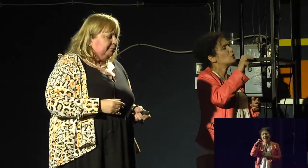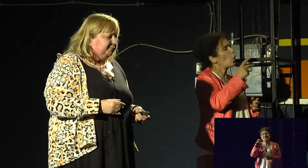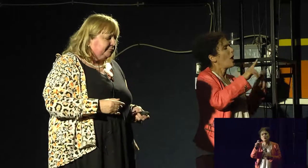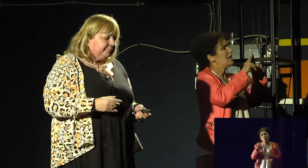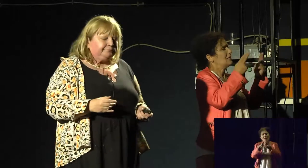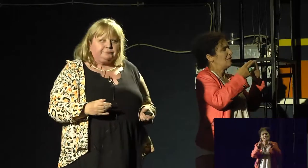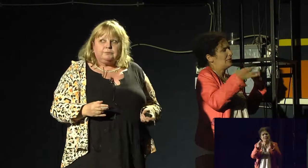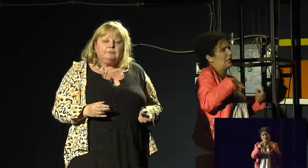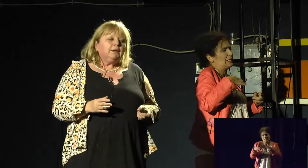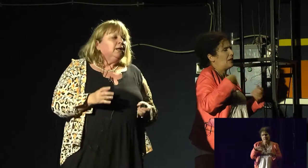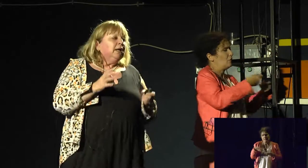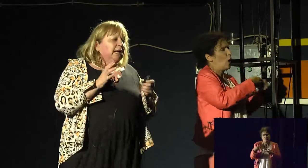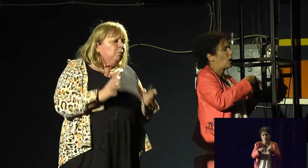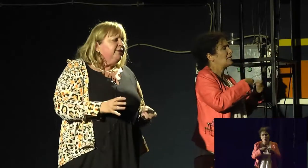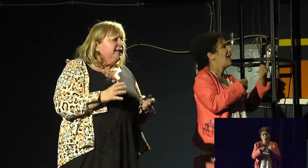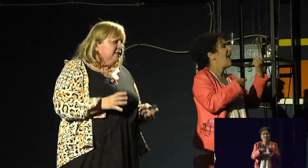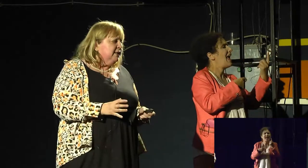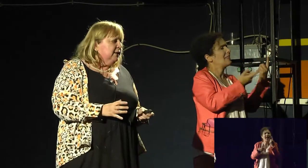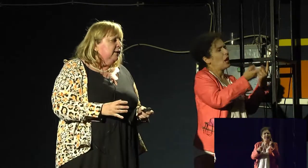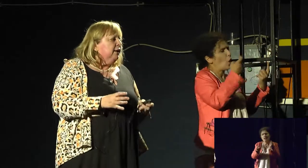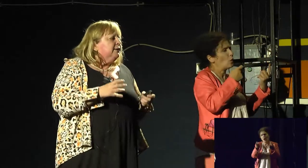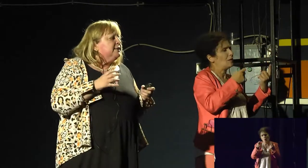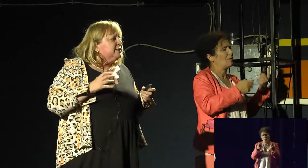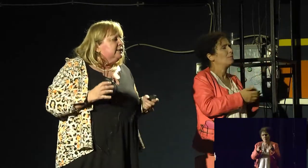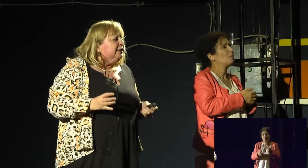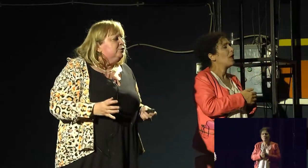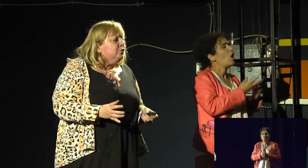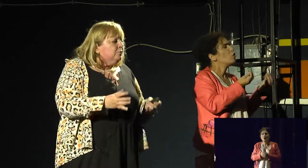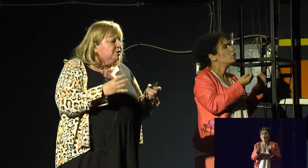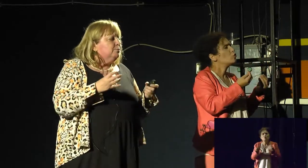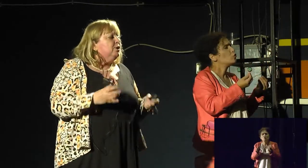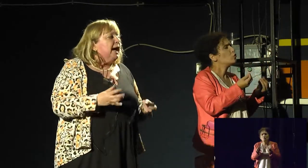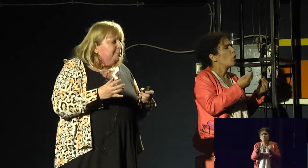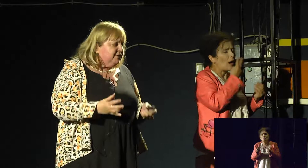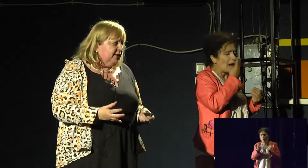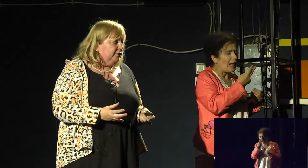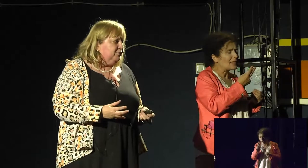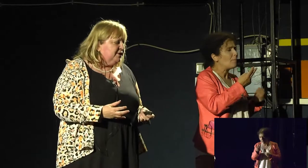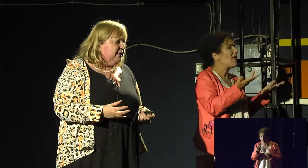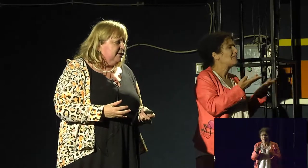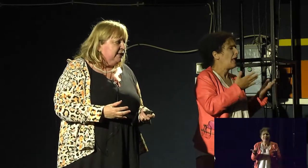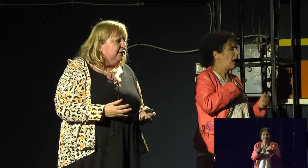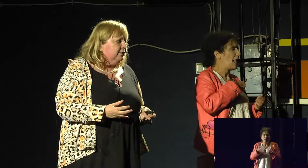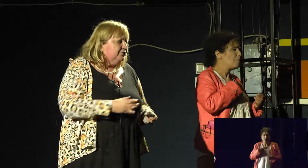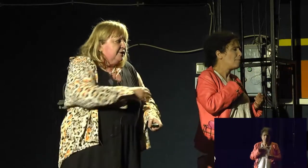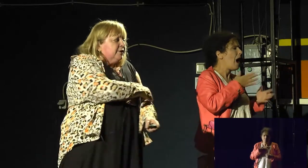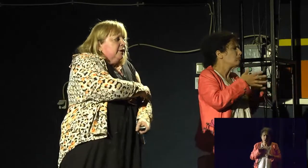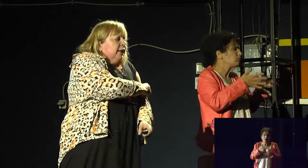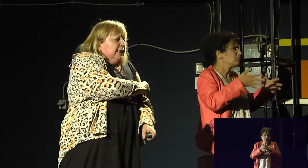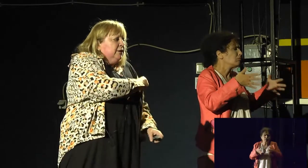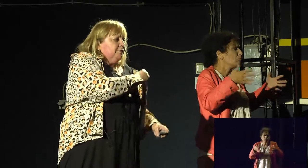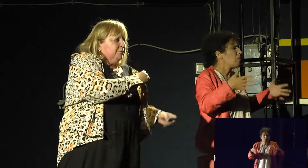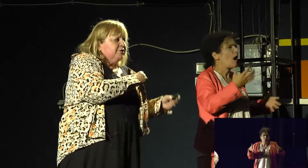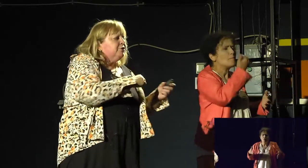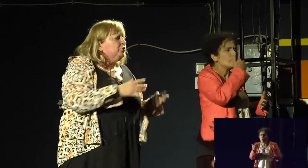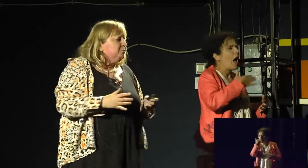IPPF. And what they see, that there's an enormous more appetite for CSE in countries